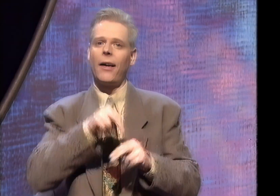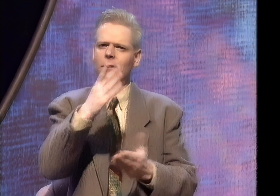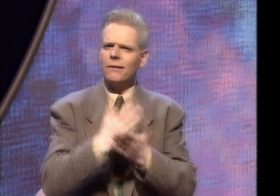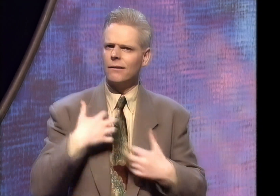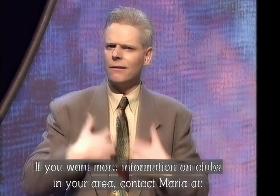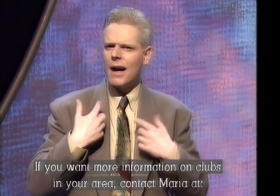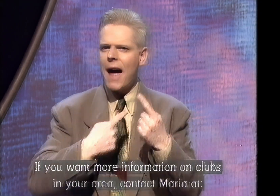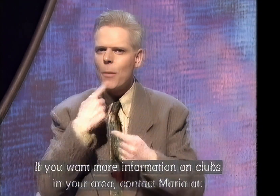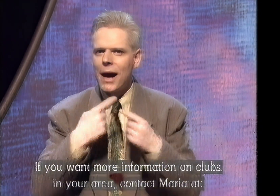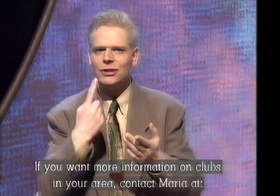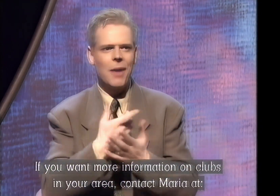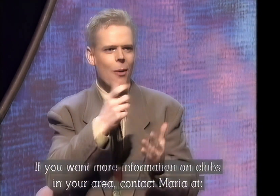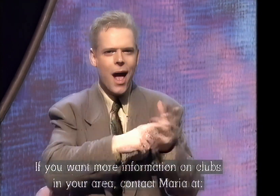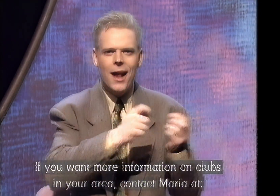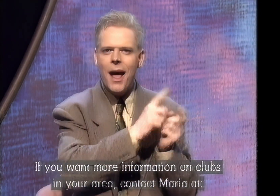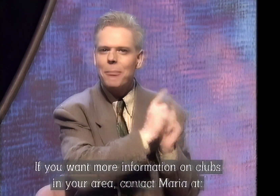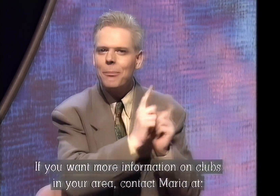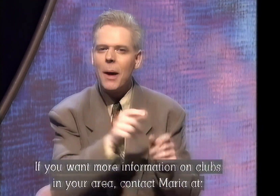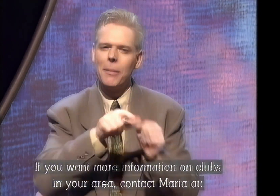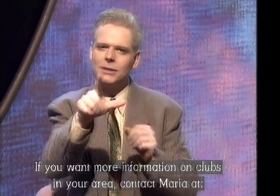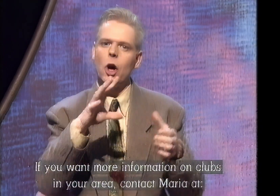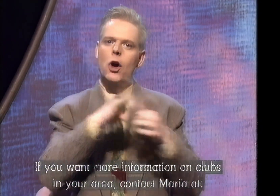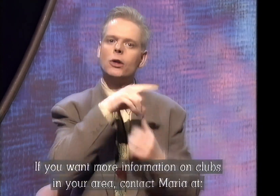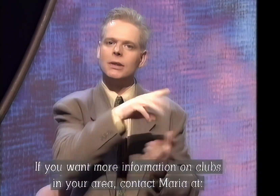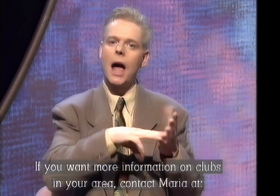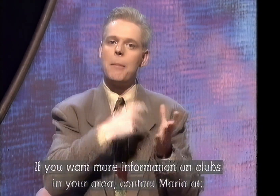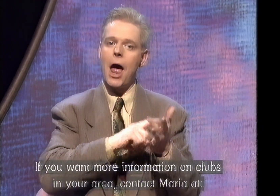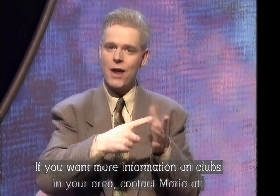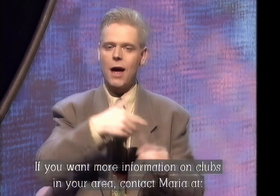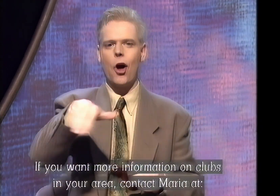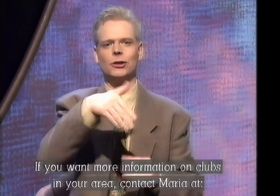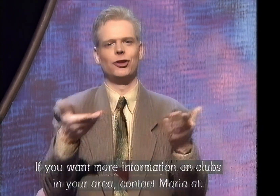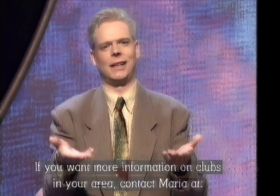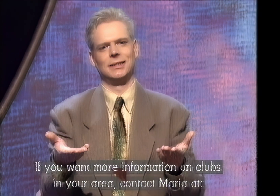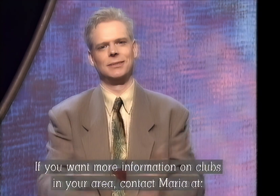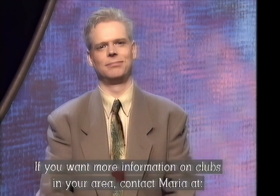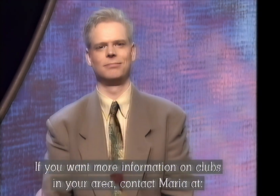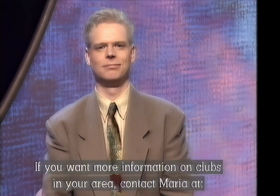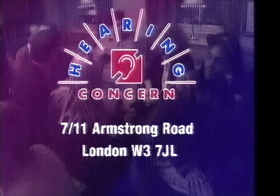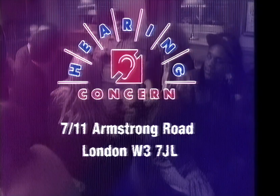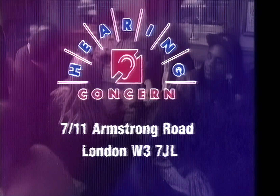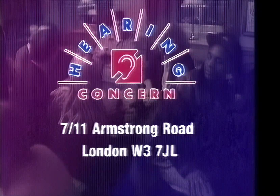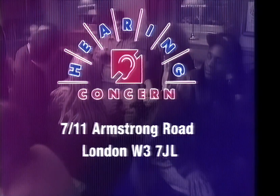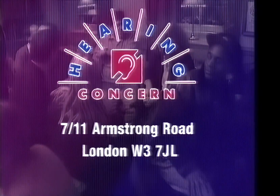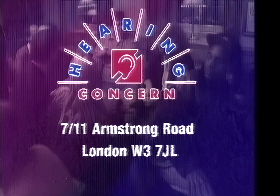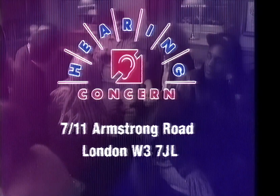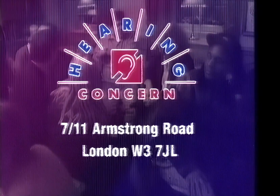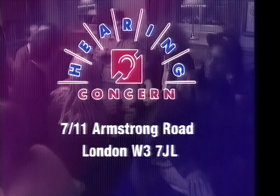Now if you want more information on clubs in your area. Contact Maria at this address. Hearing Concern.